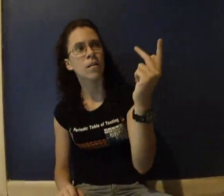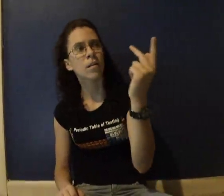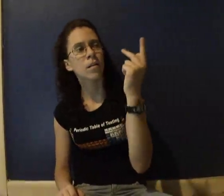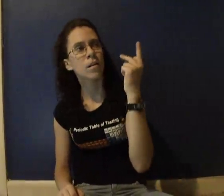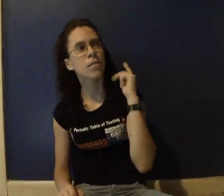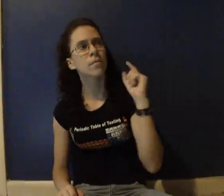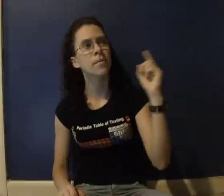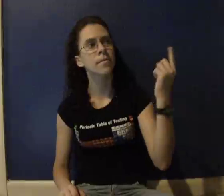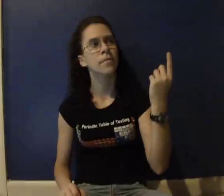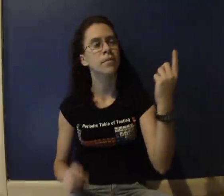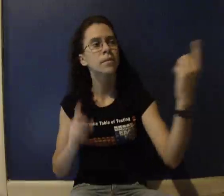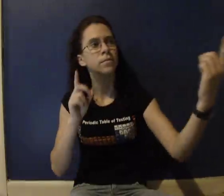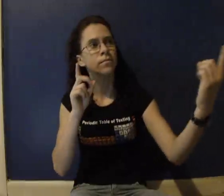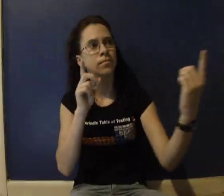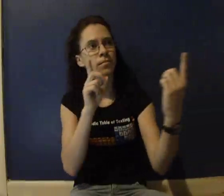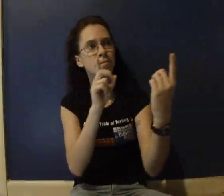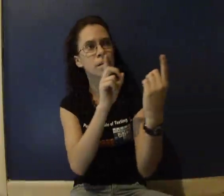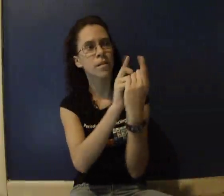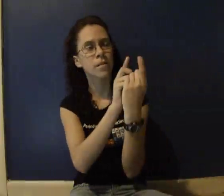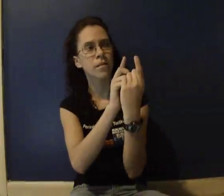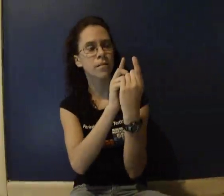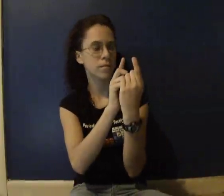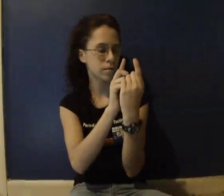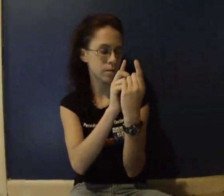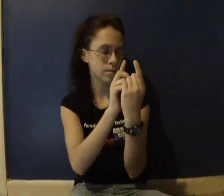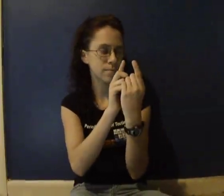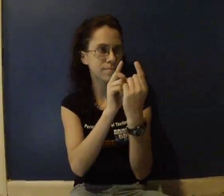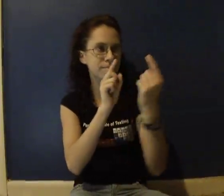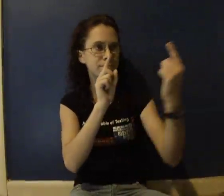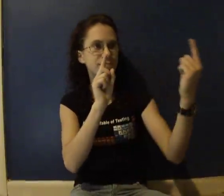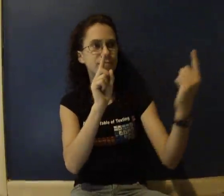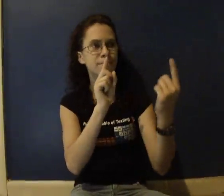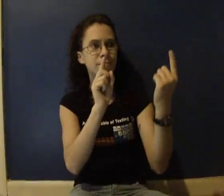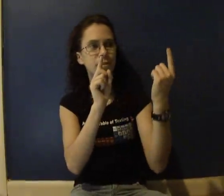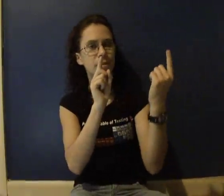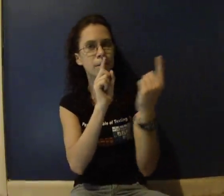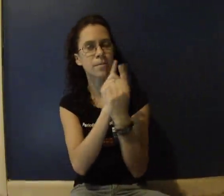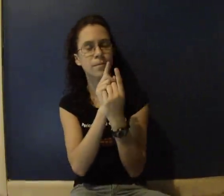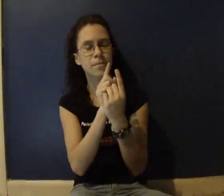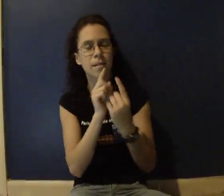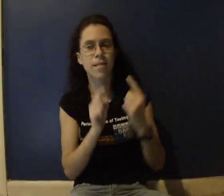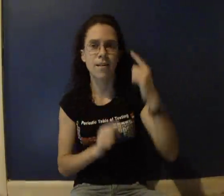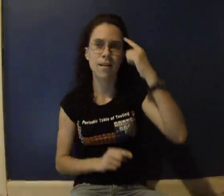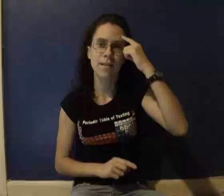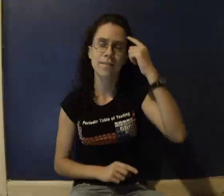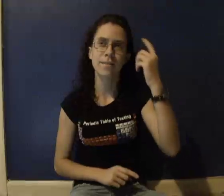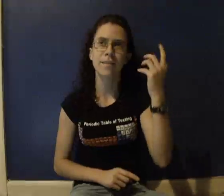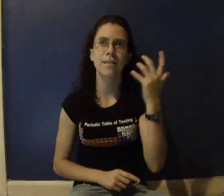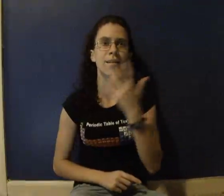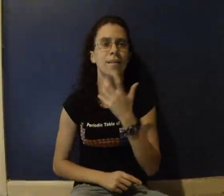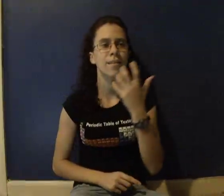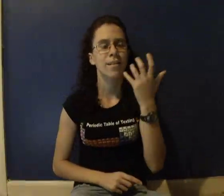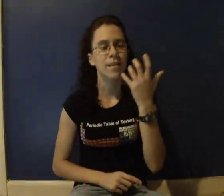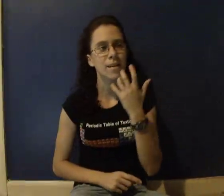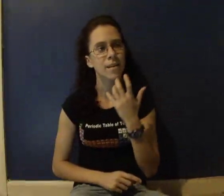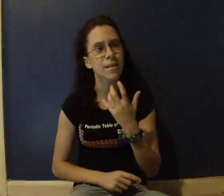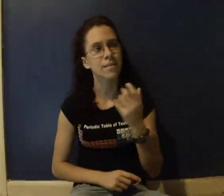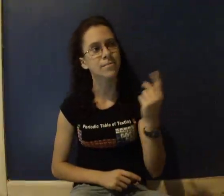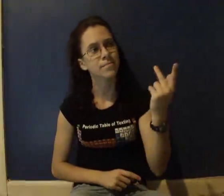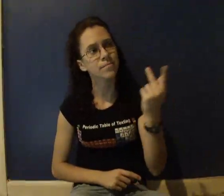I remember what you wore on the first day You came into my life and I thought Hey,